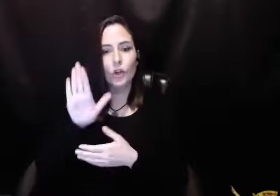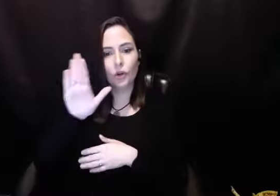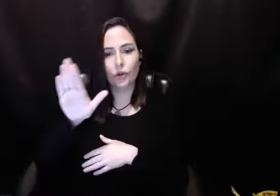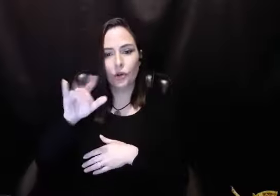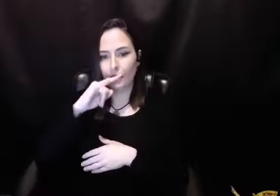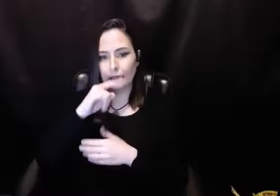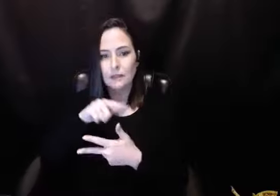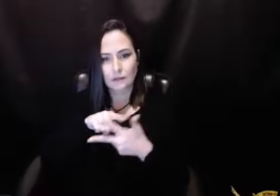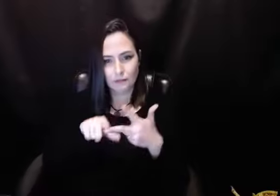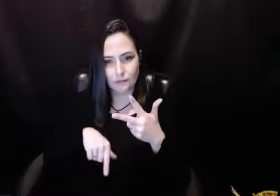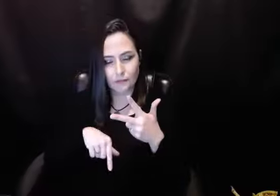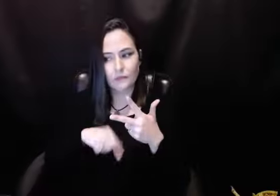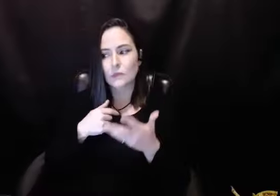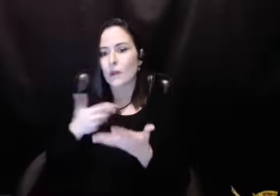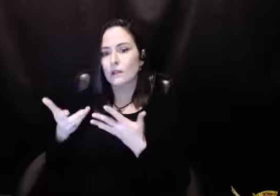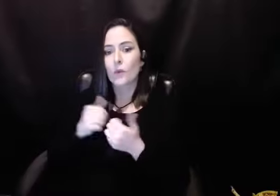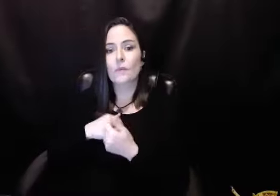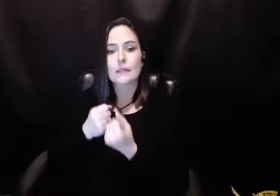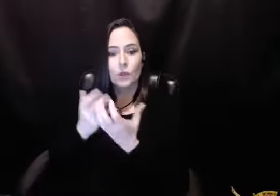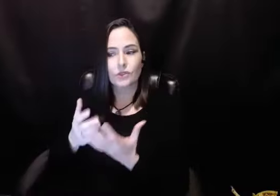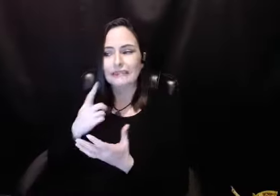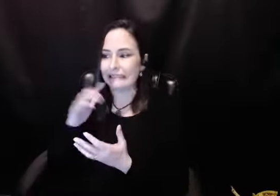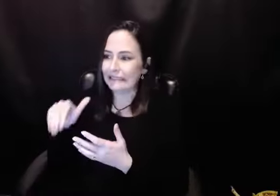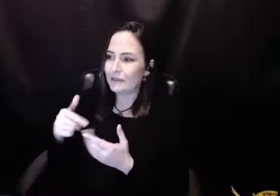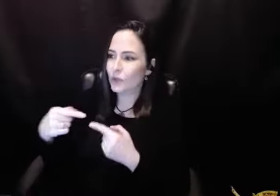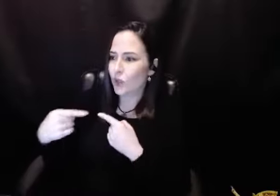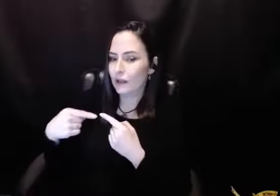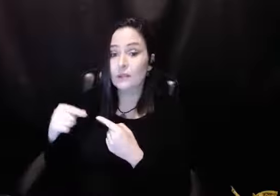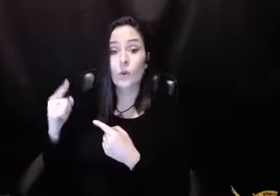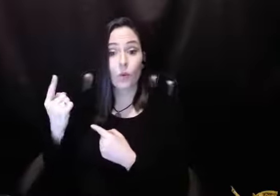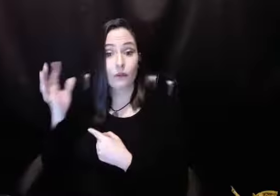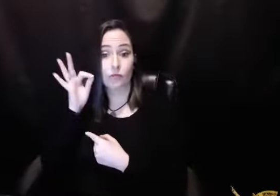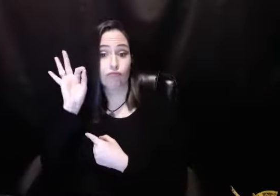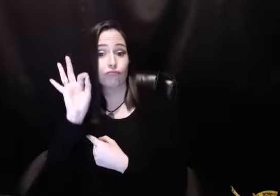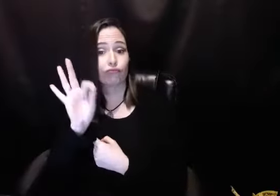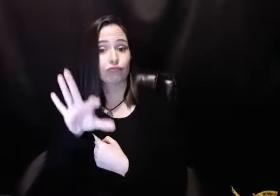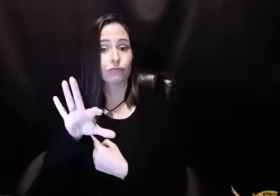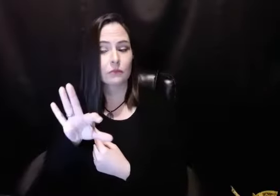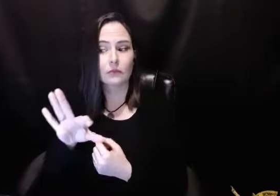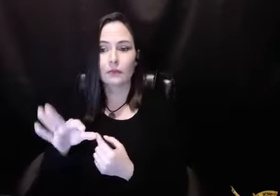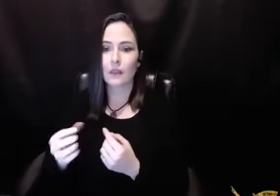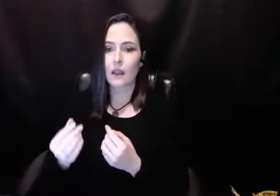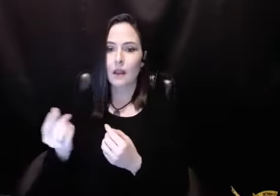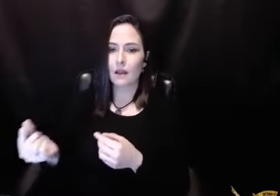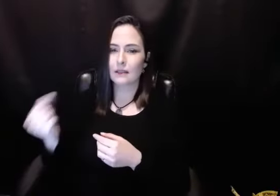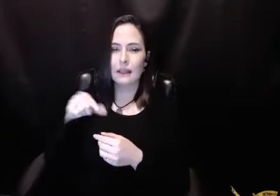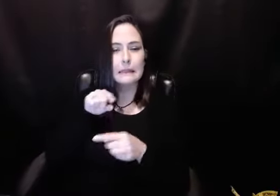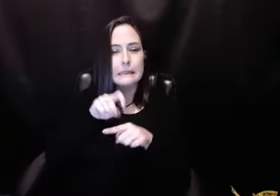so I was having a bit of a time with my wife's kids. And so I'm talking to my pro about this. And so, again, one of these